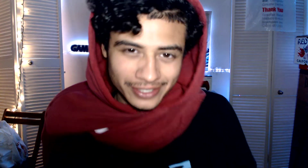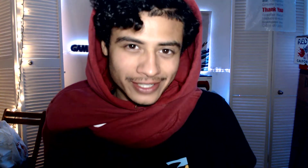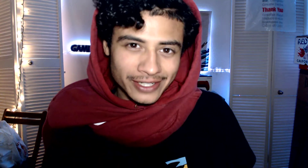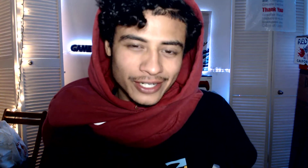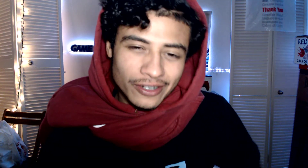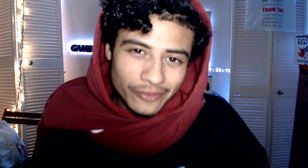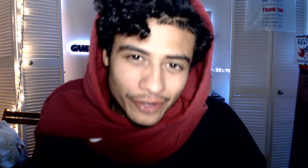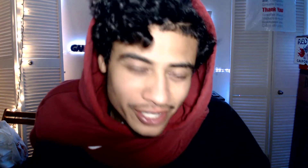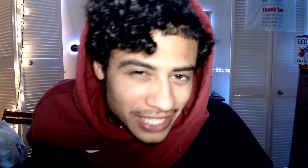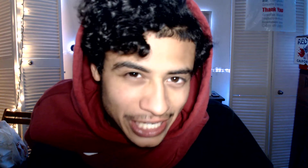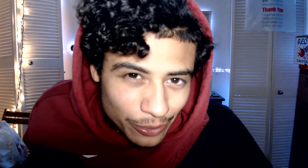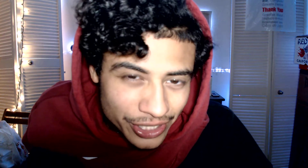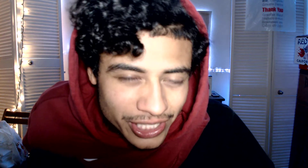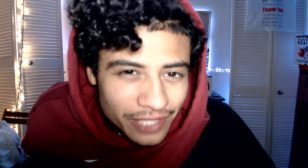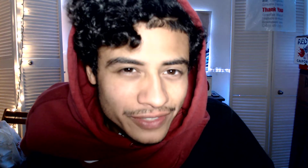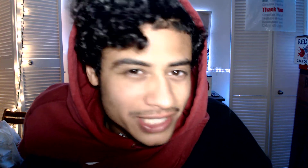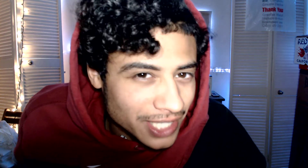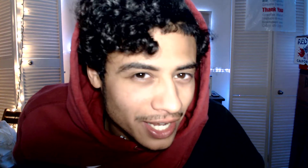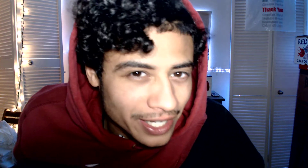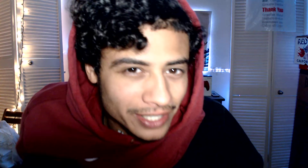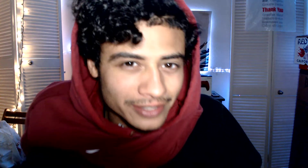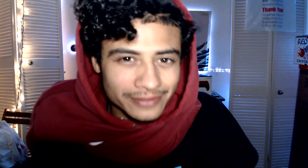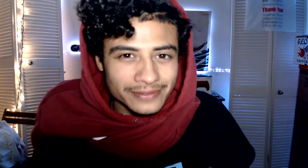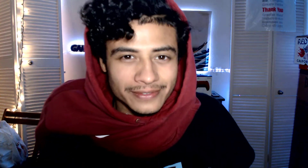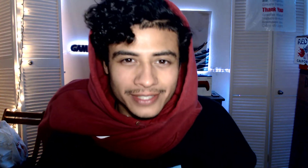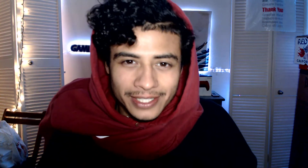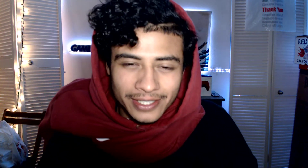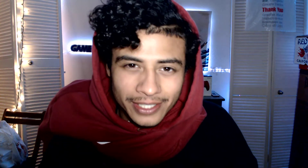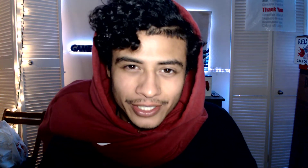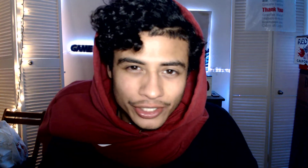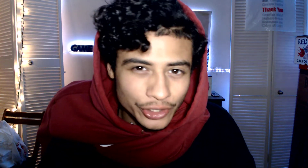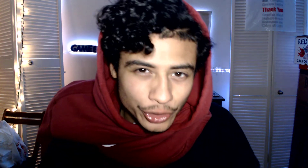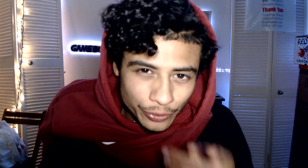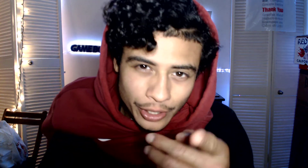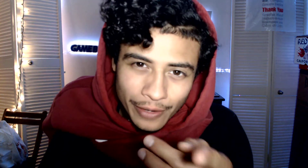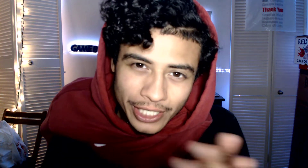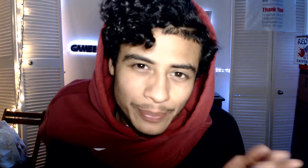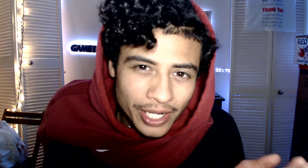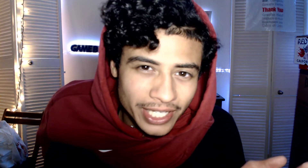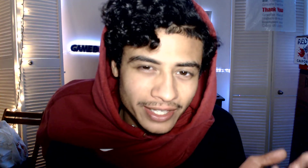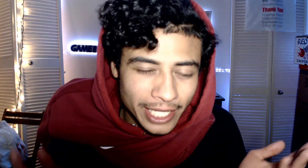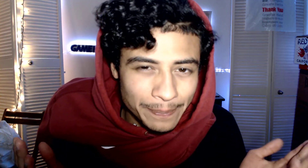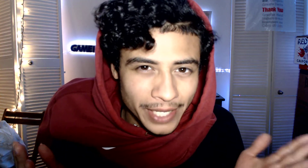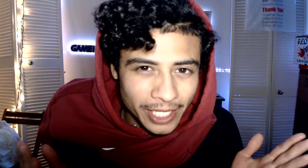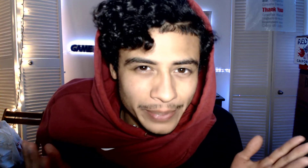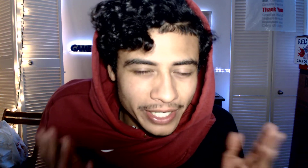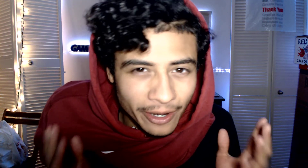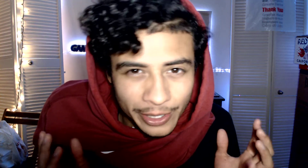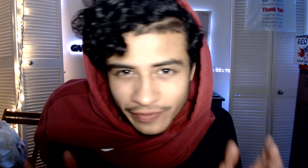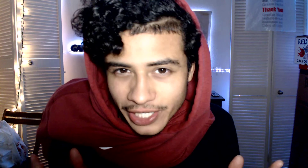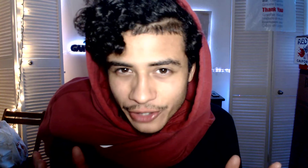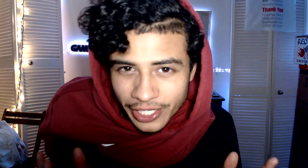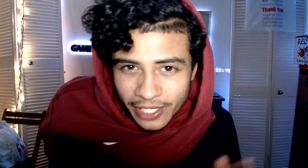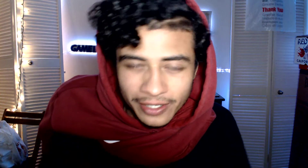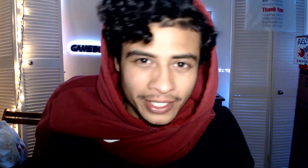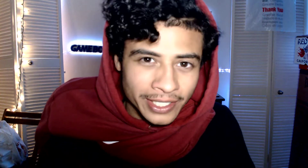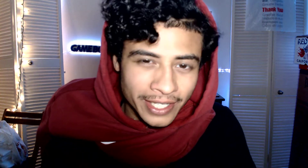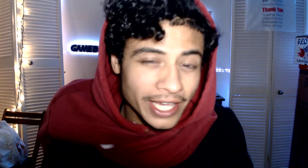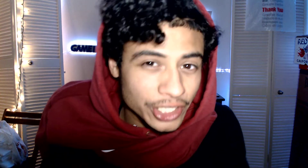For the language of sign. Do you know anybody that may be hard of hearing and you